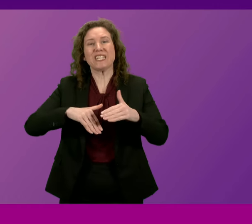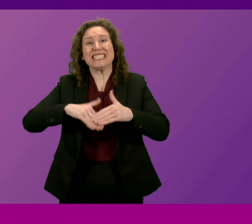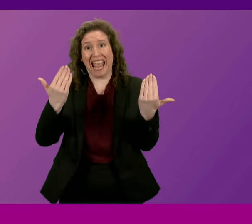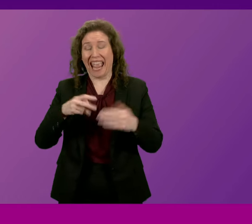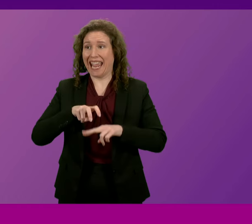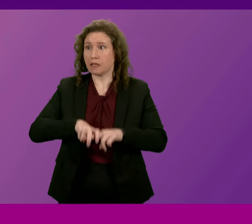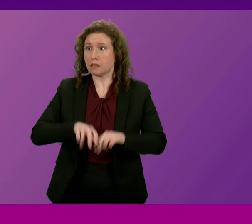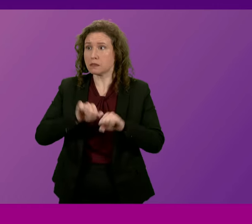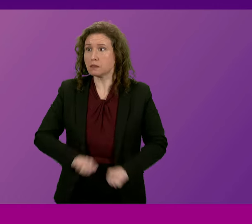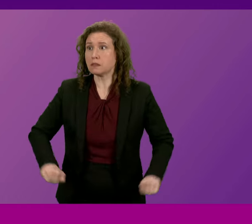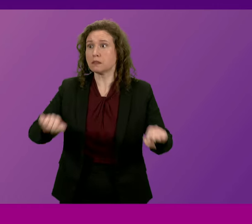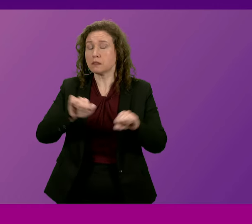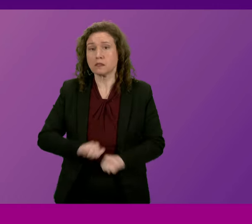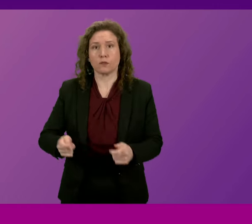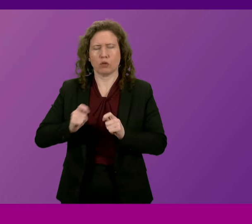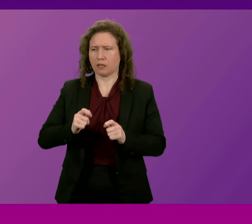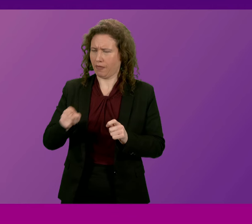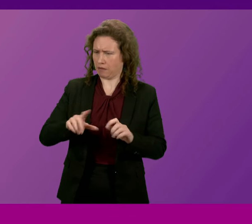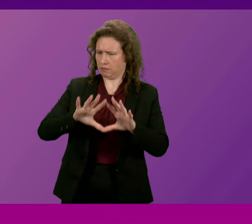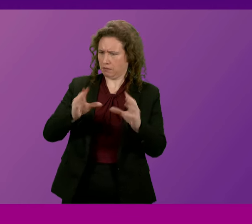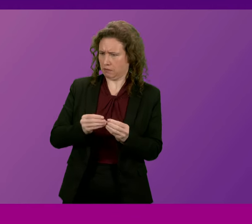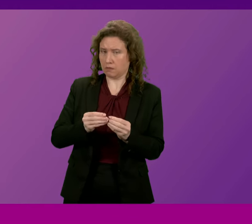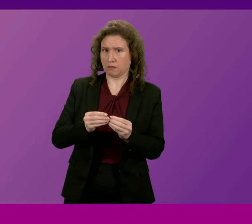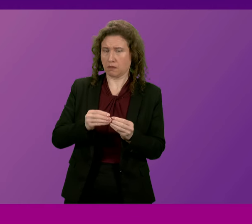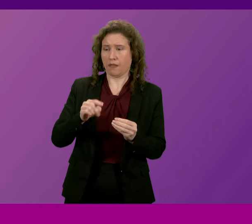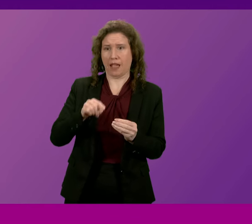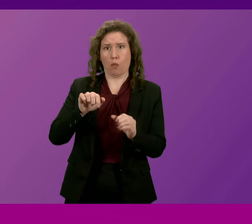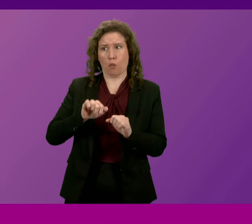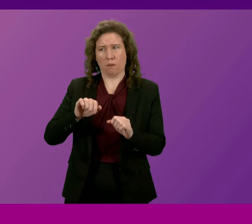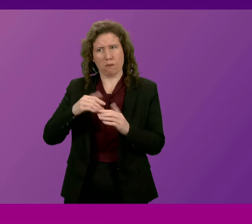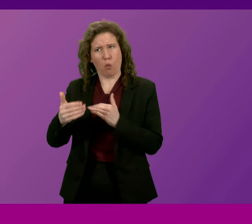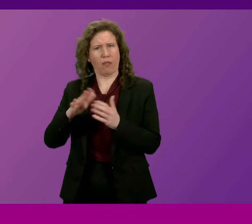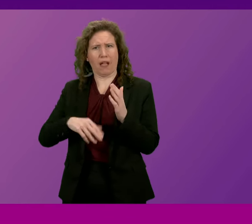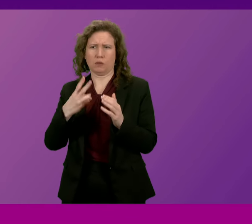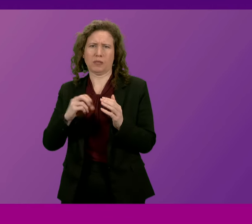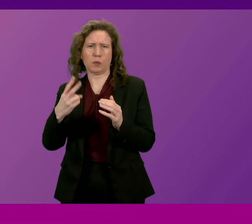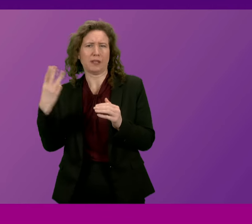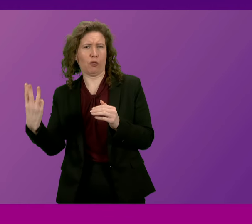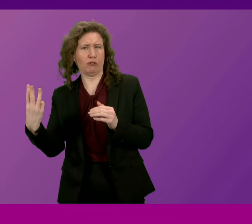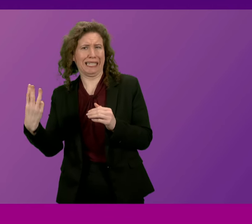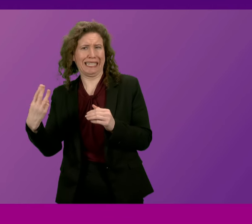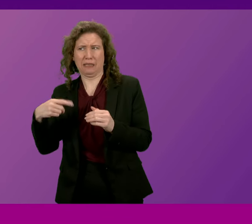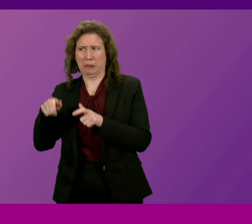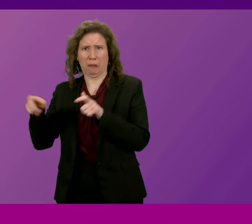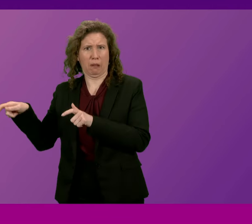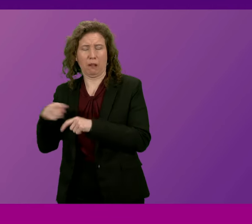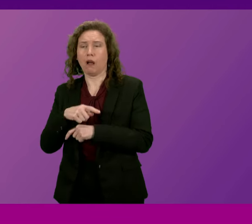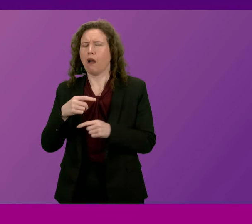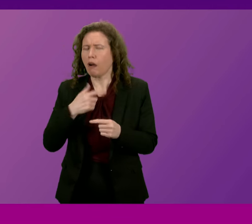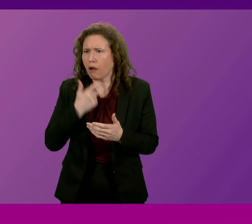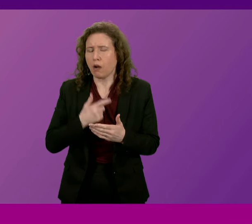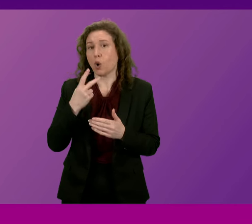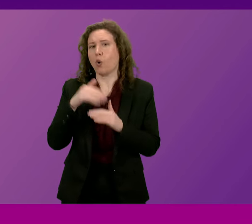And that is more than the entire number that waited a full day in 2023. And unbelievably, almost 200